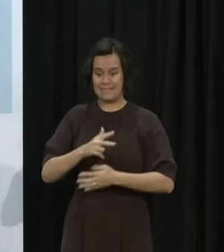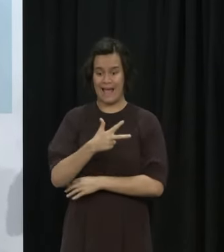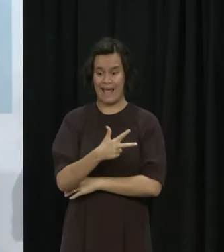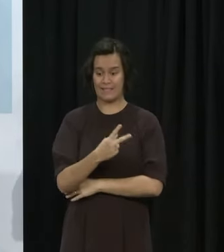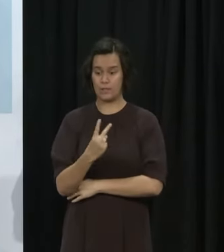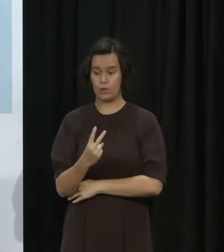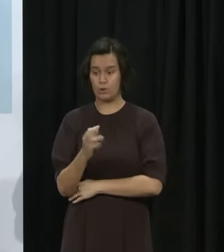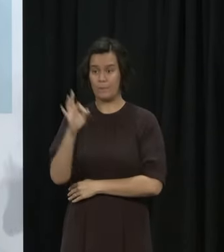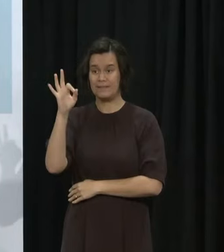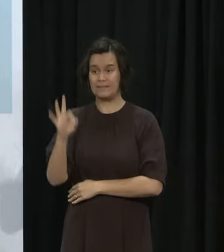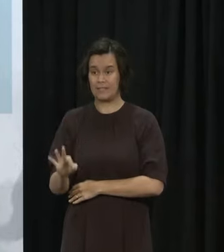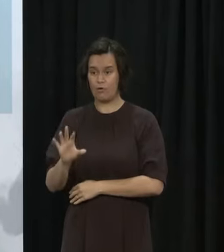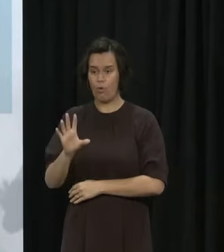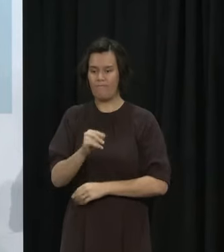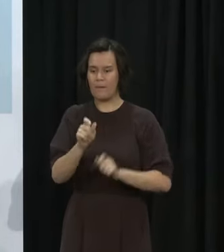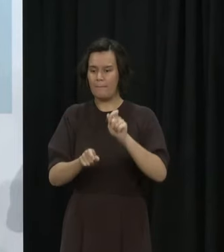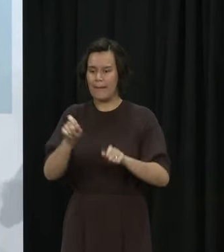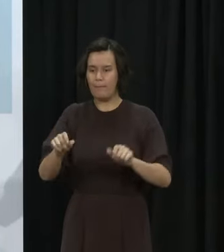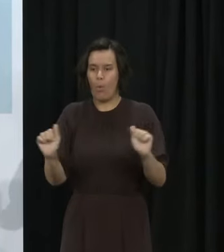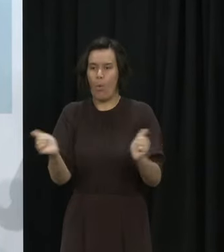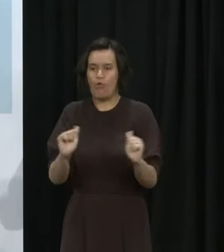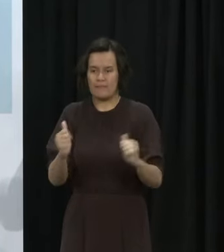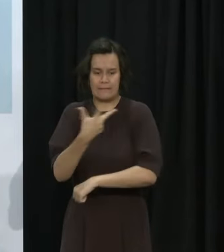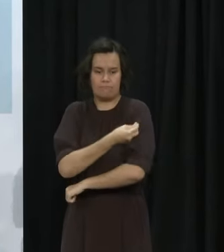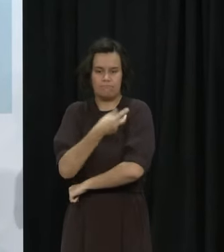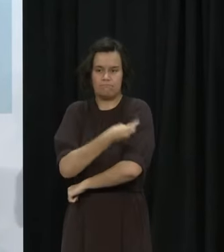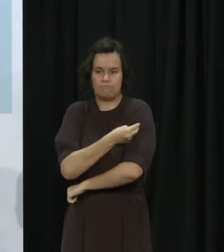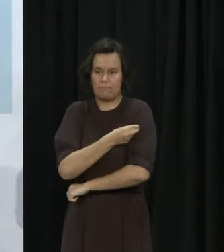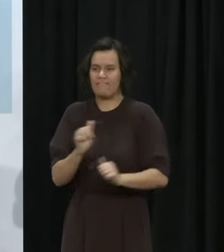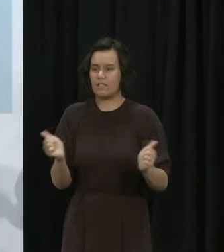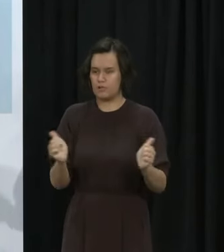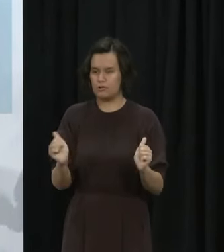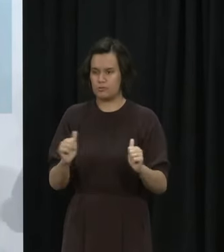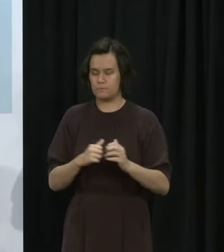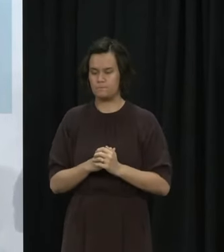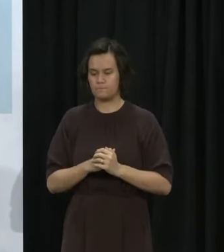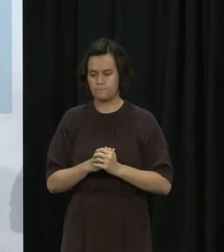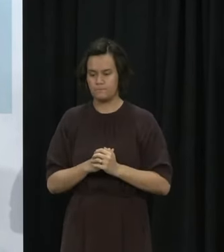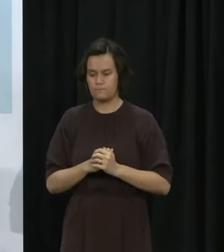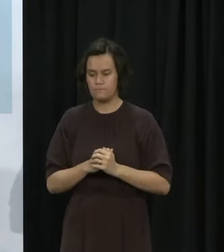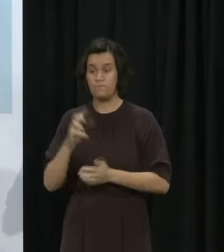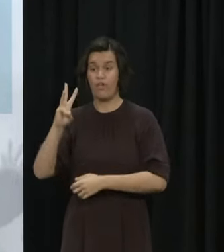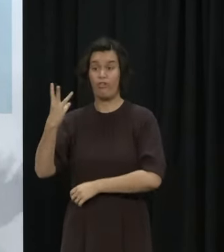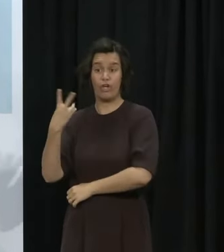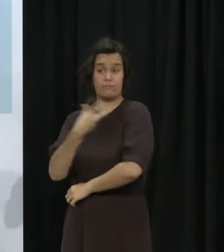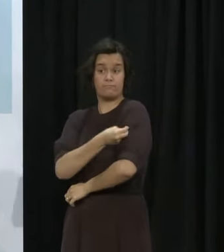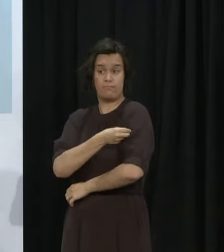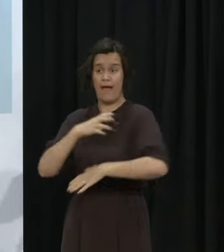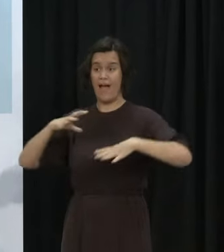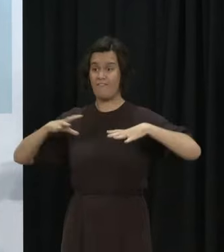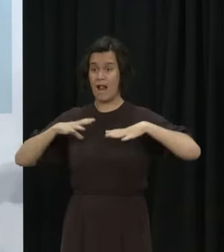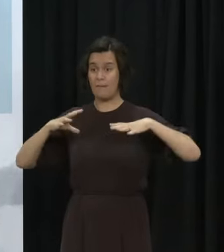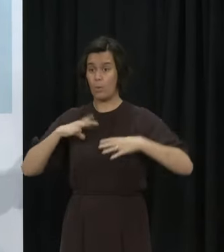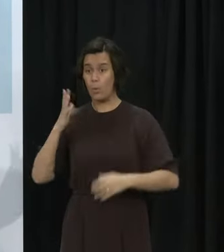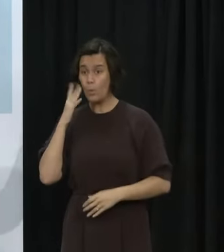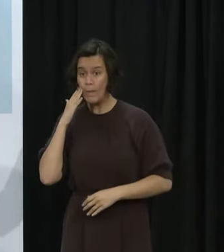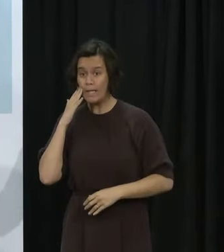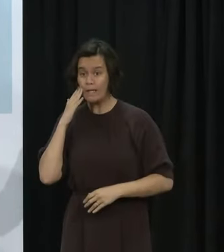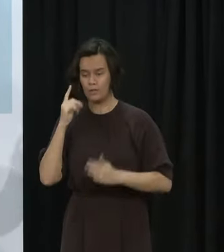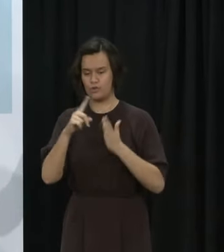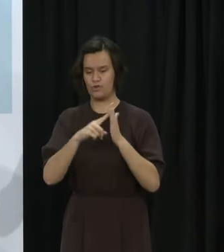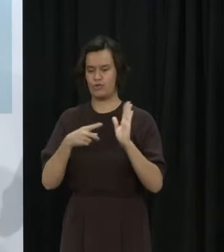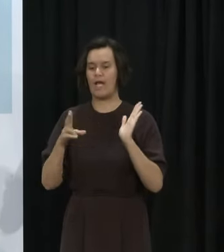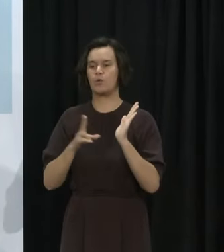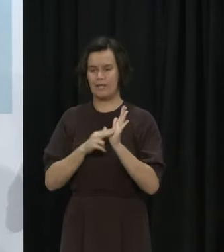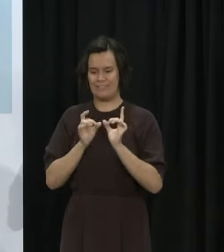who's currently fully vaccinated. The shorter timeframe will start in early January. Initially, people will be able to walk into